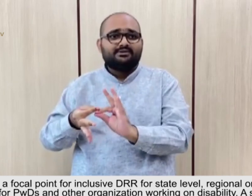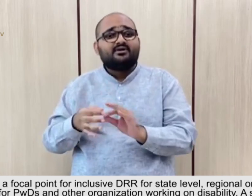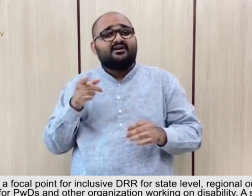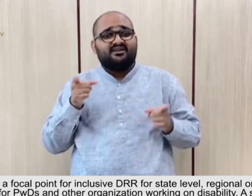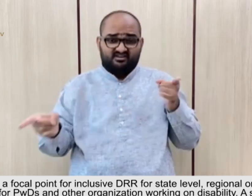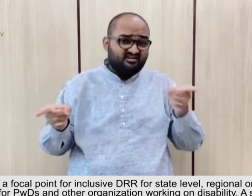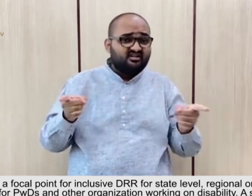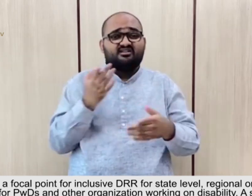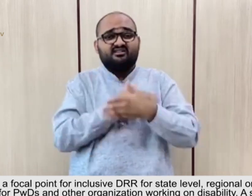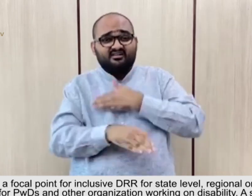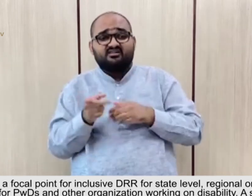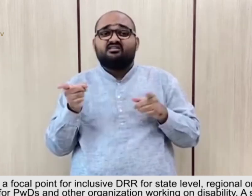disability.